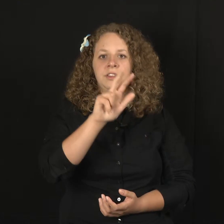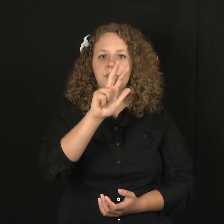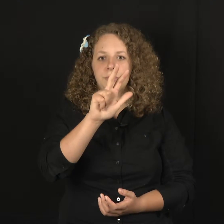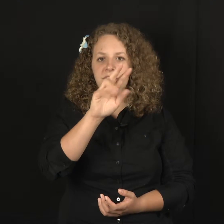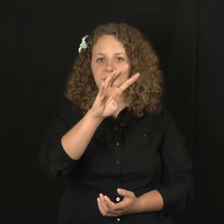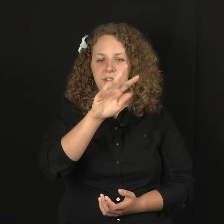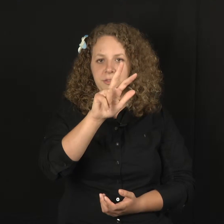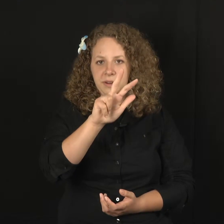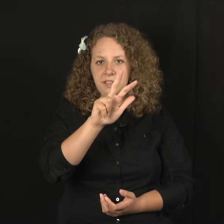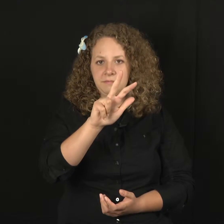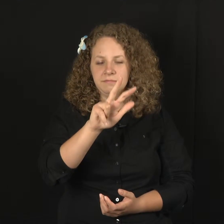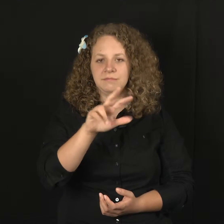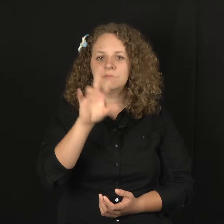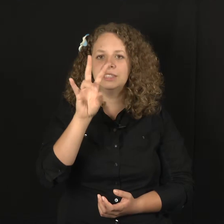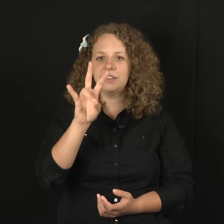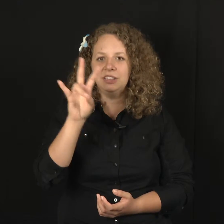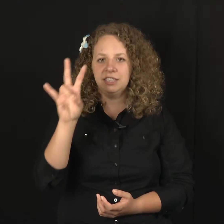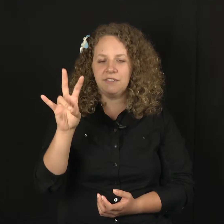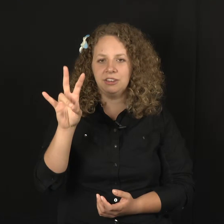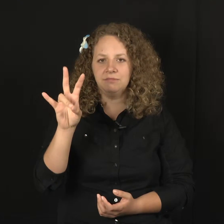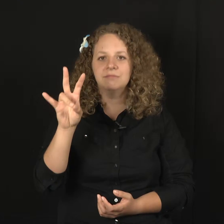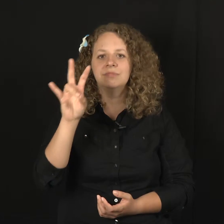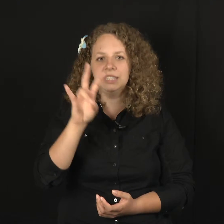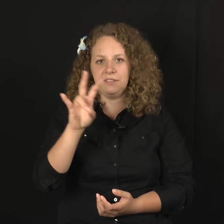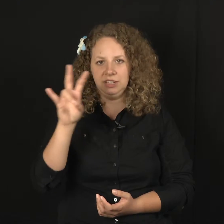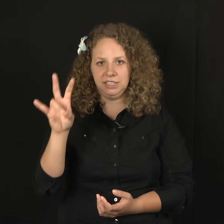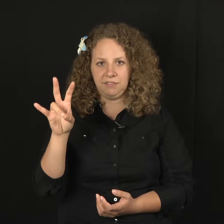951-343-7777.